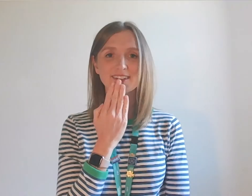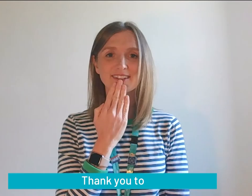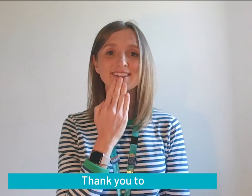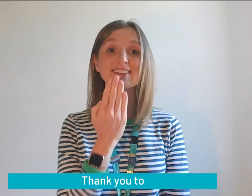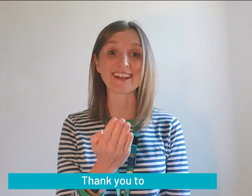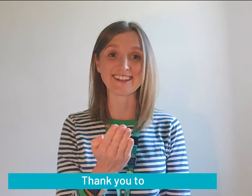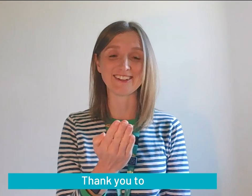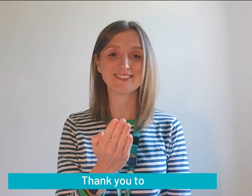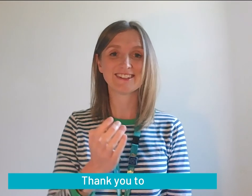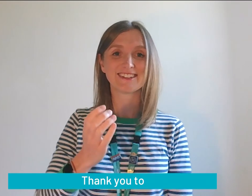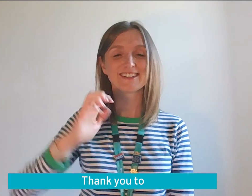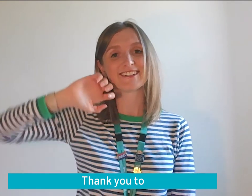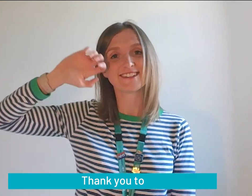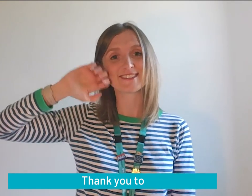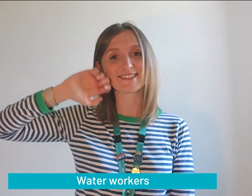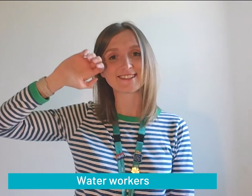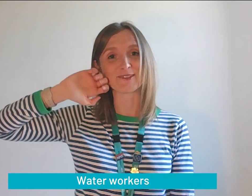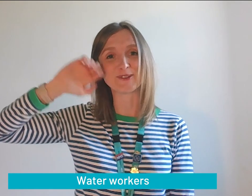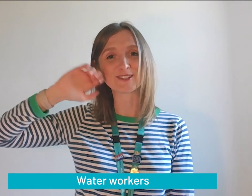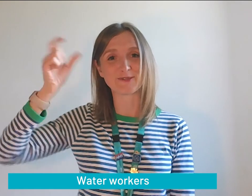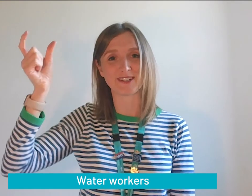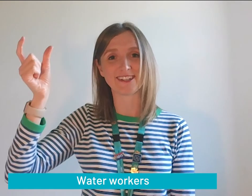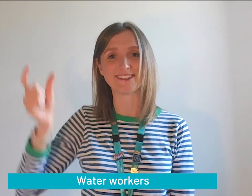Thank you to the water workers.